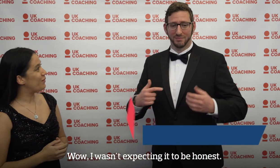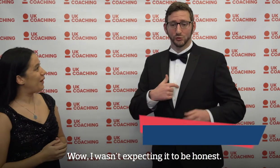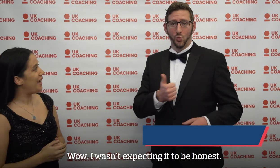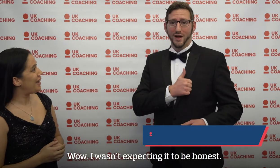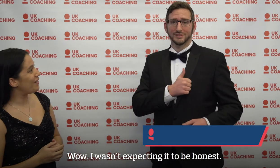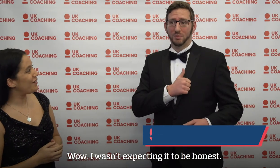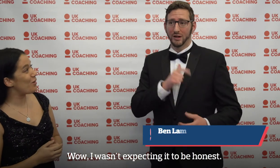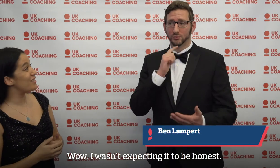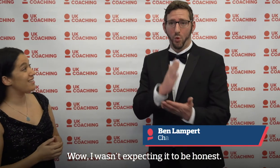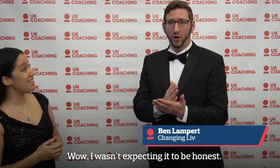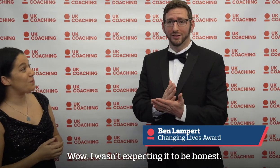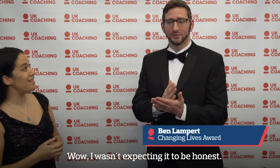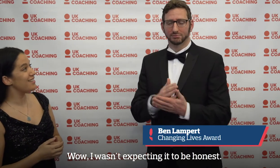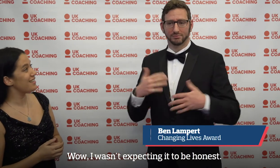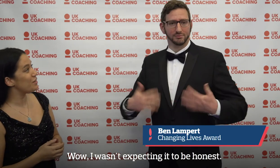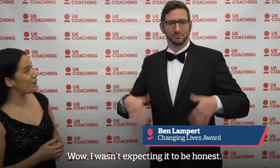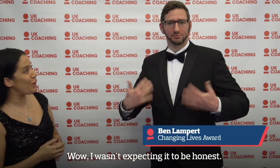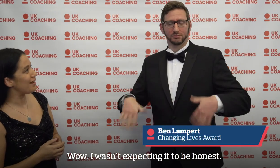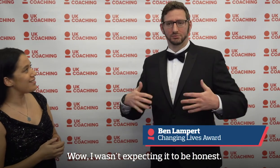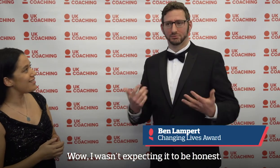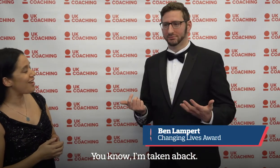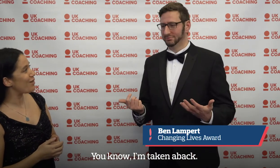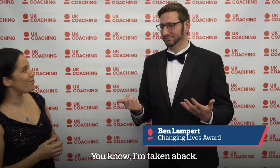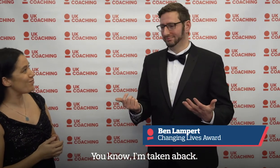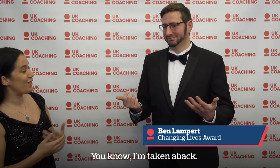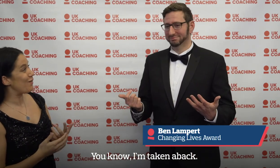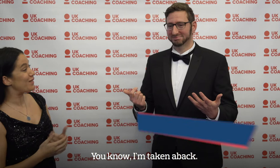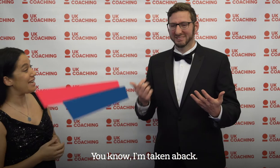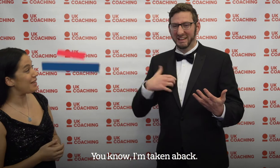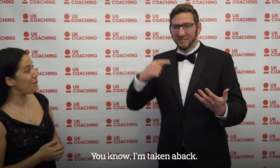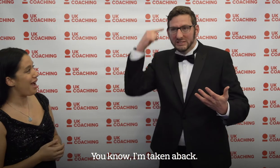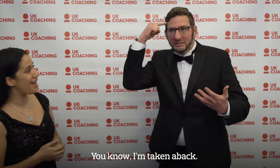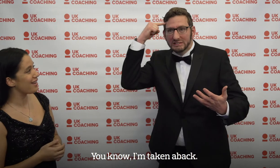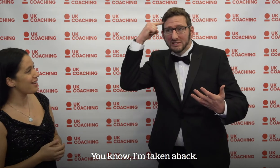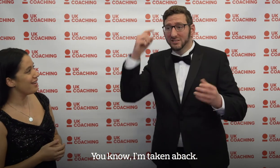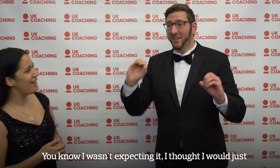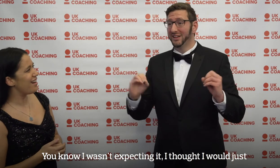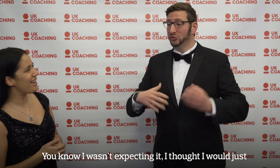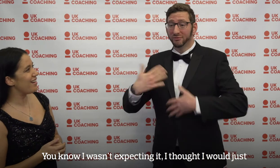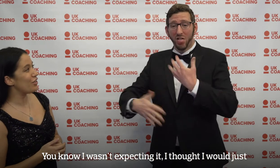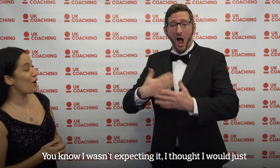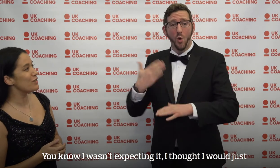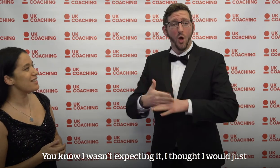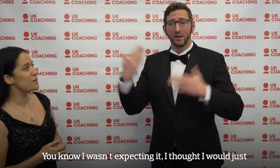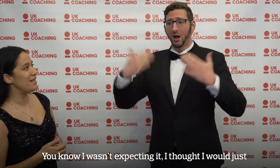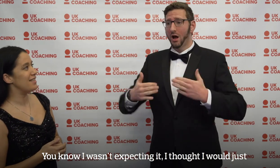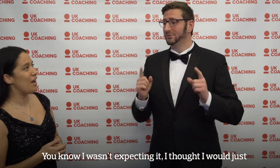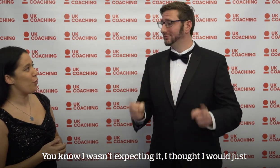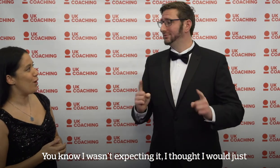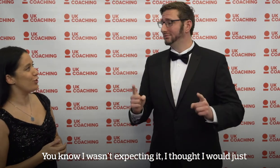Wow, I wasn't expecting it, to be honest. I'm taken aback. I wasn't expecting it. I thought I'd